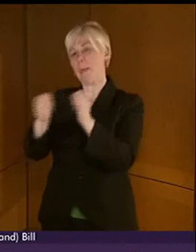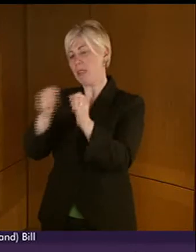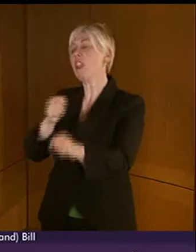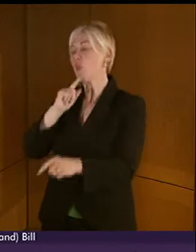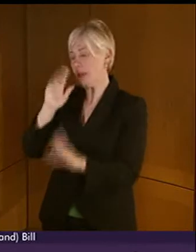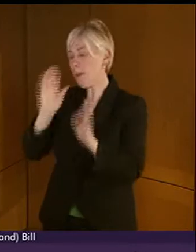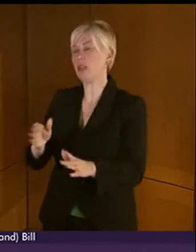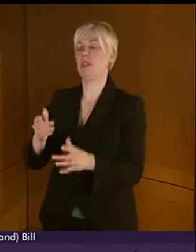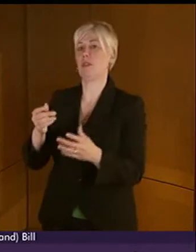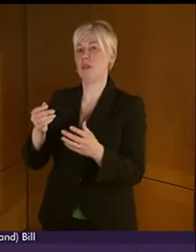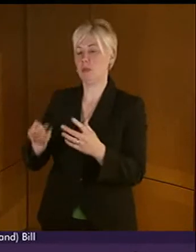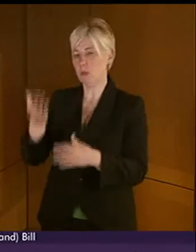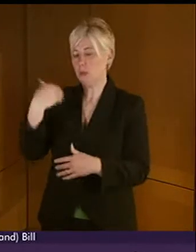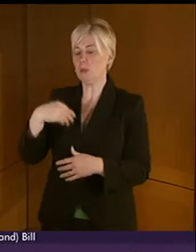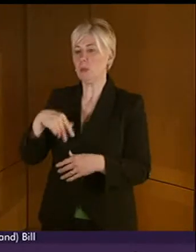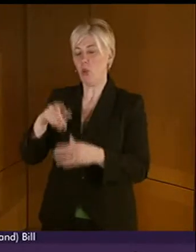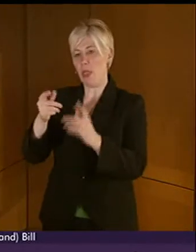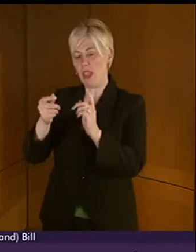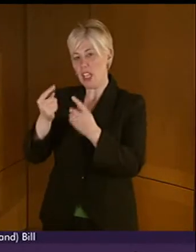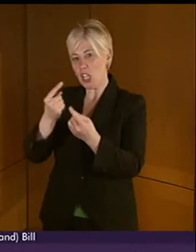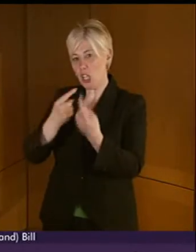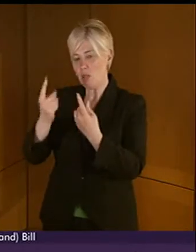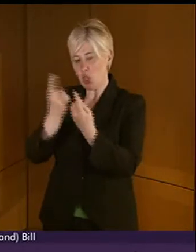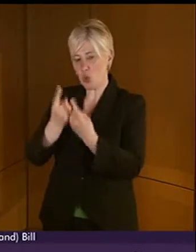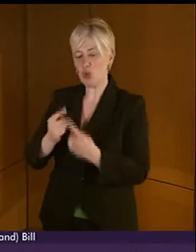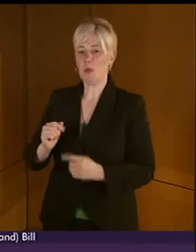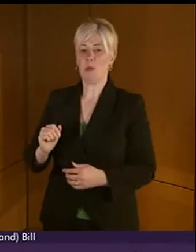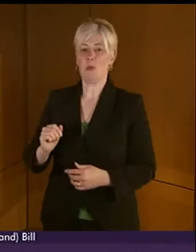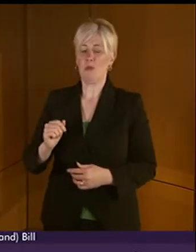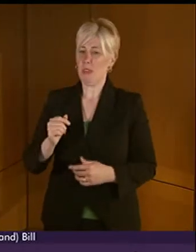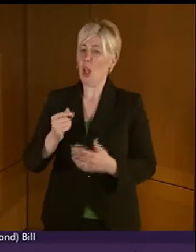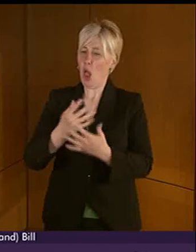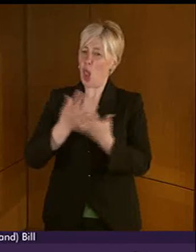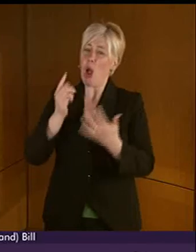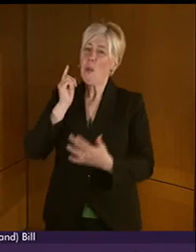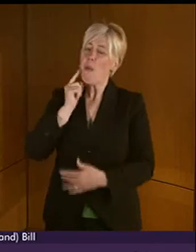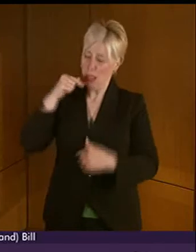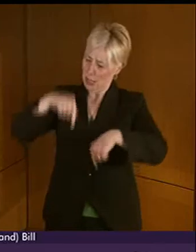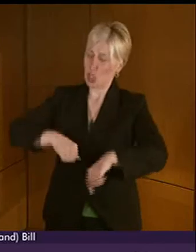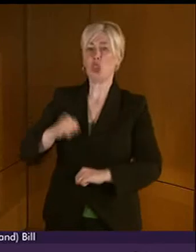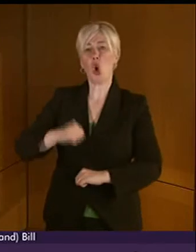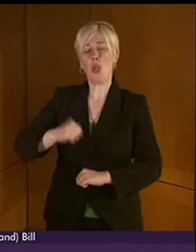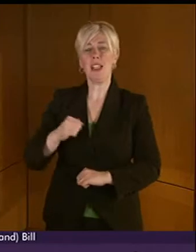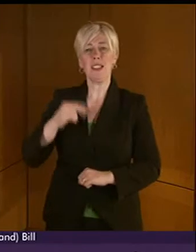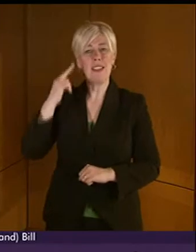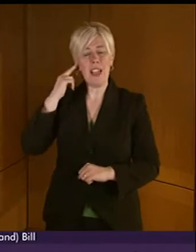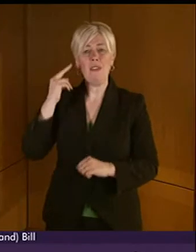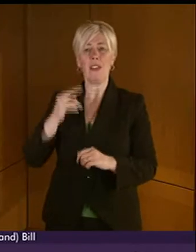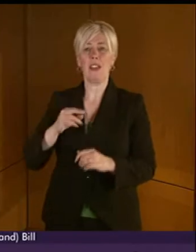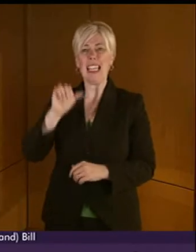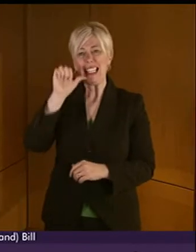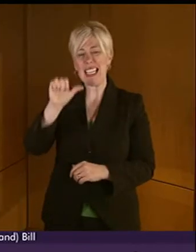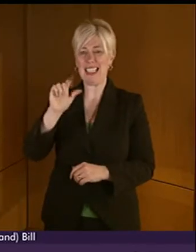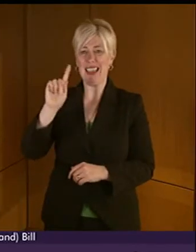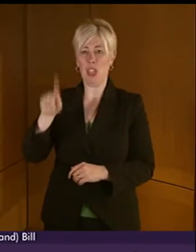57,000 people in Scotland with severe and profound deafness, with around 6,000 people for whom